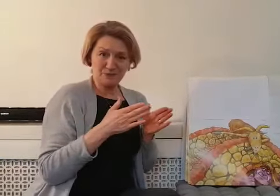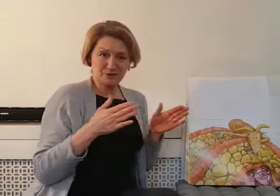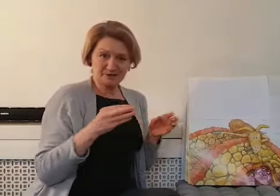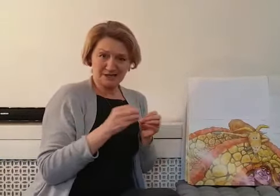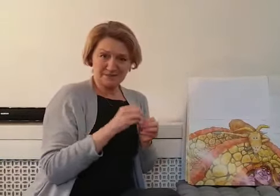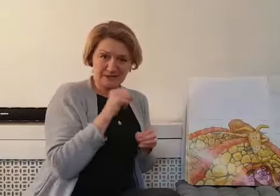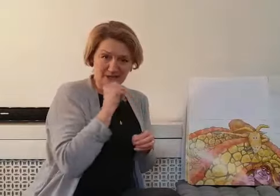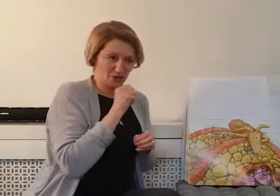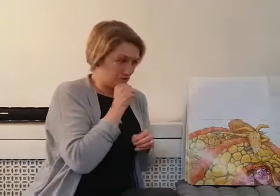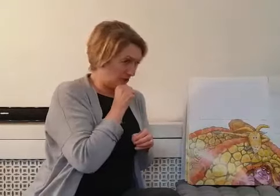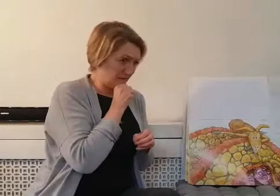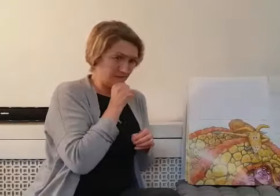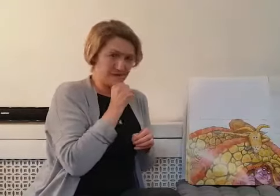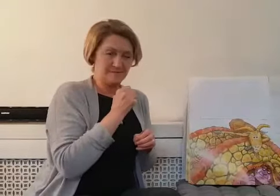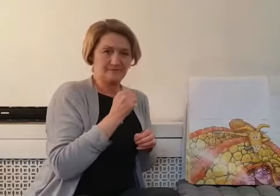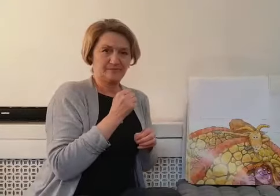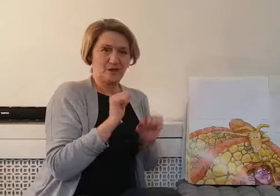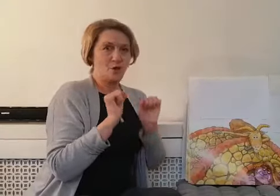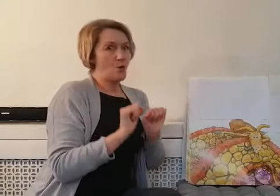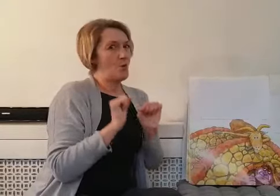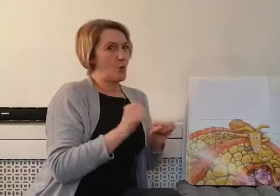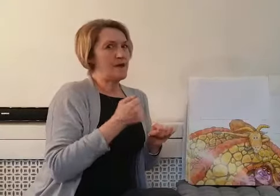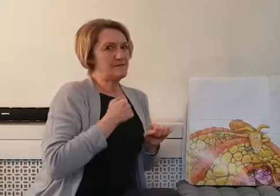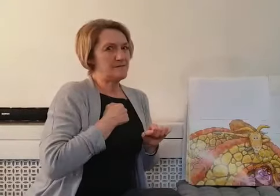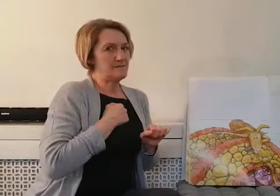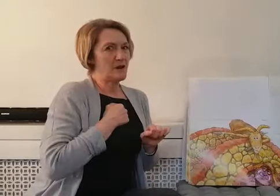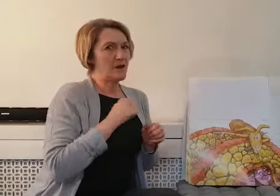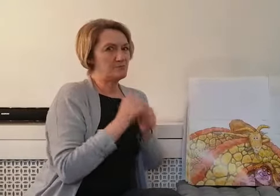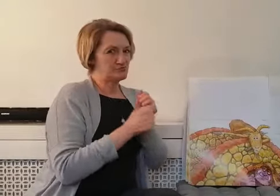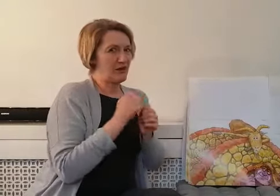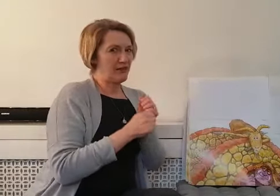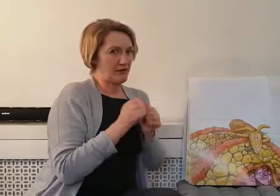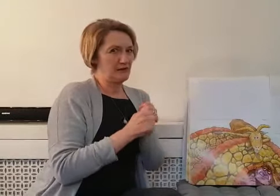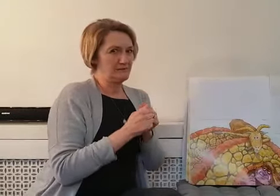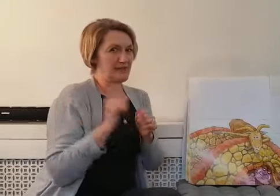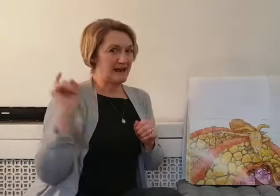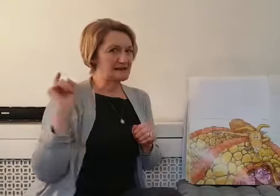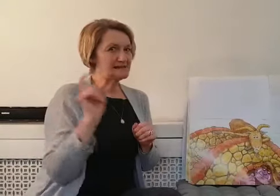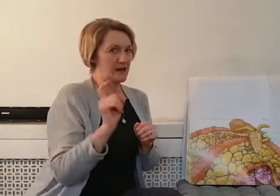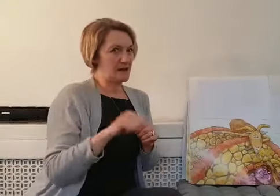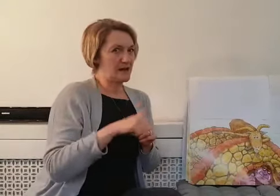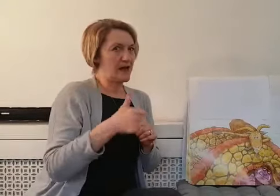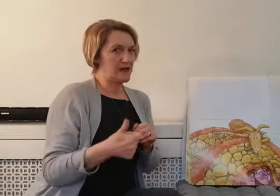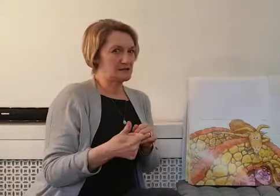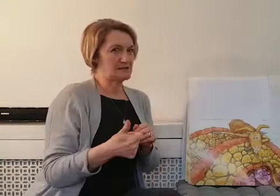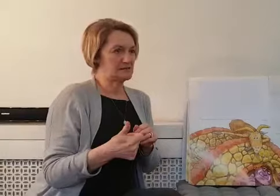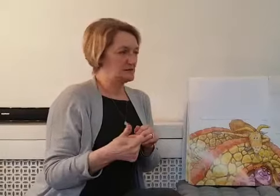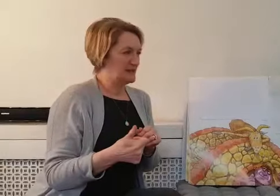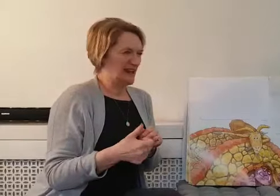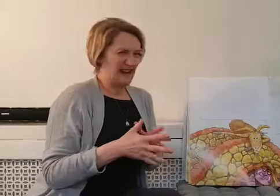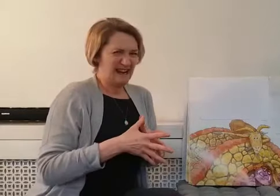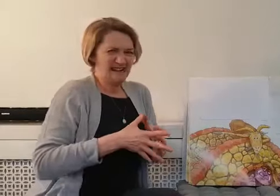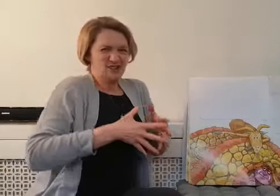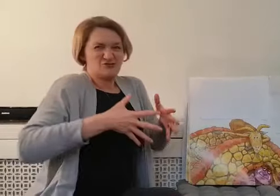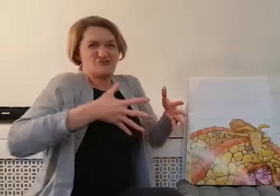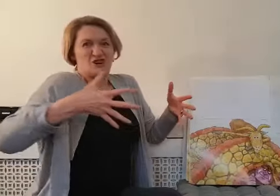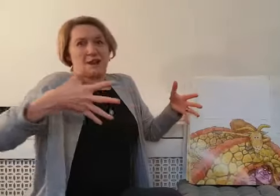middle-sized Billy Goat Gruff. Wait for my brother. He's coming next. He's a great